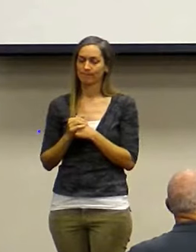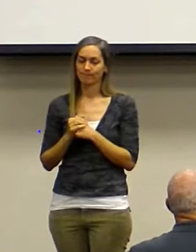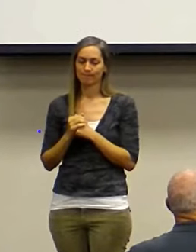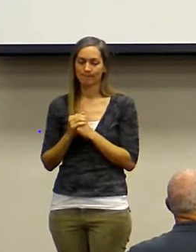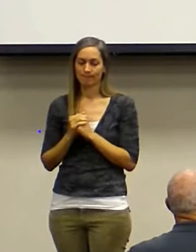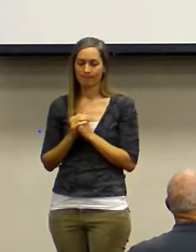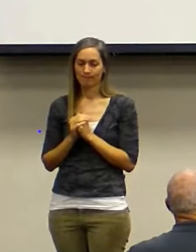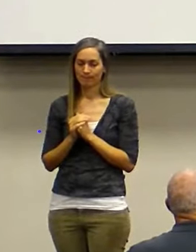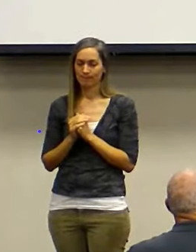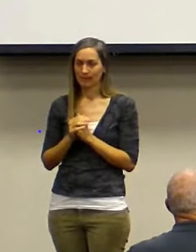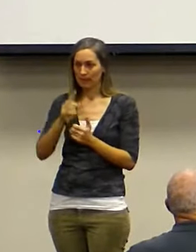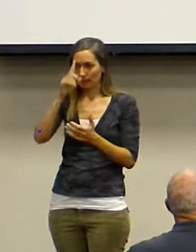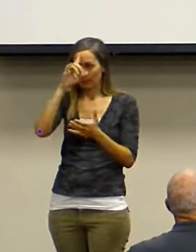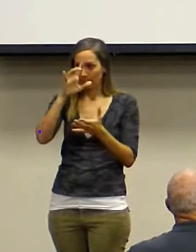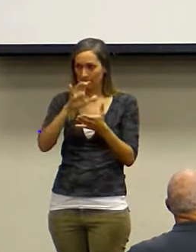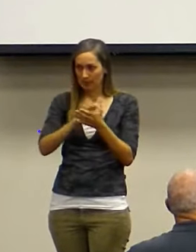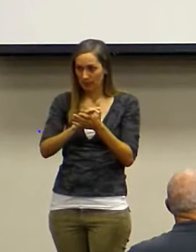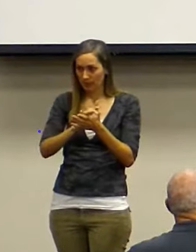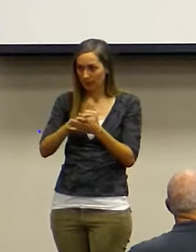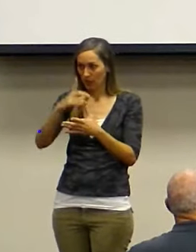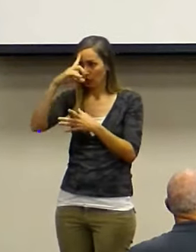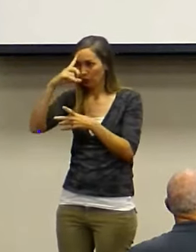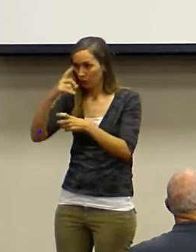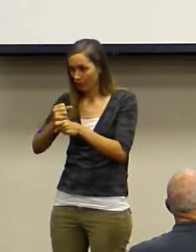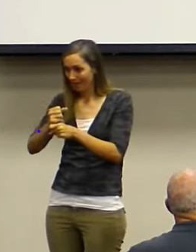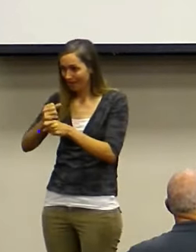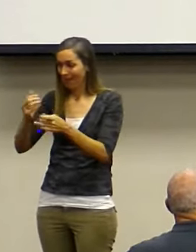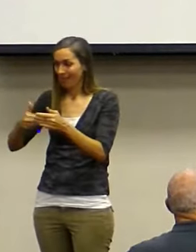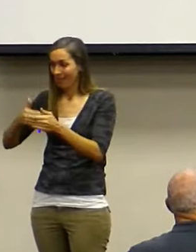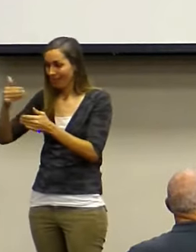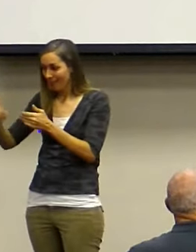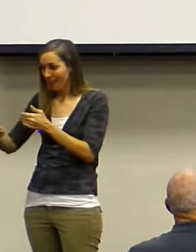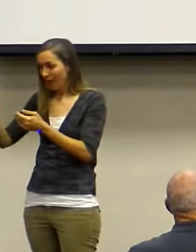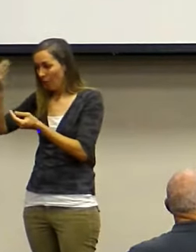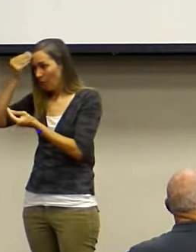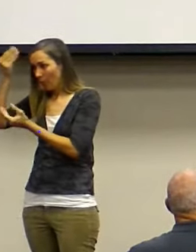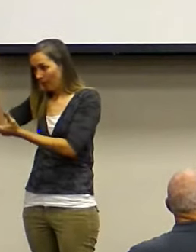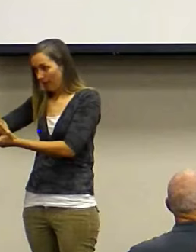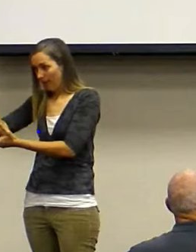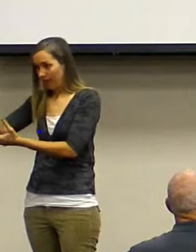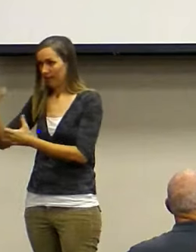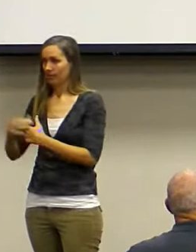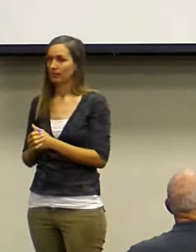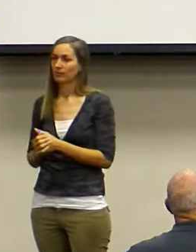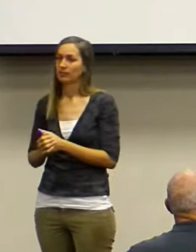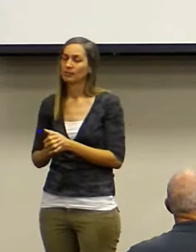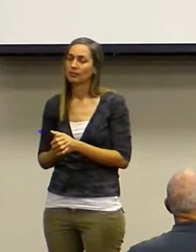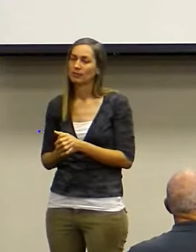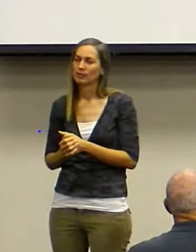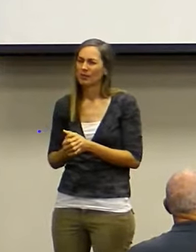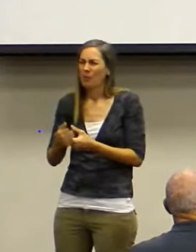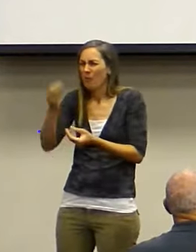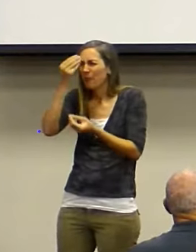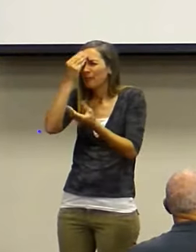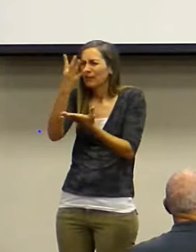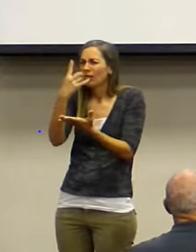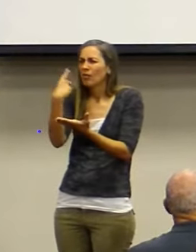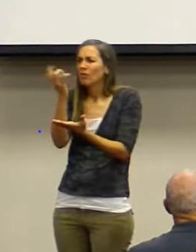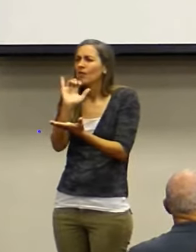You believe, you trust, and then you obey. What does obedience look like?